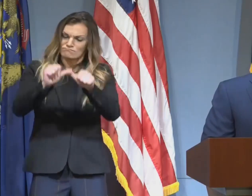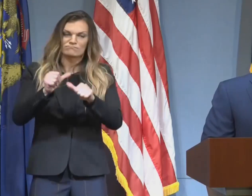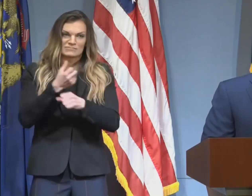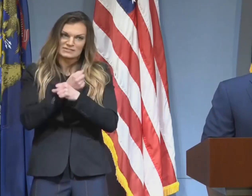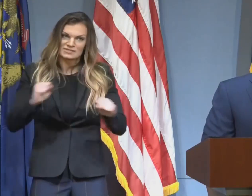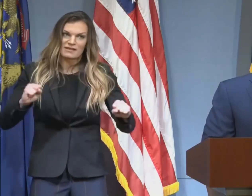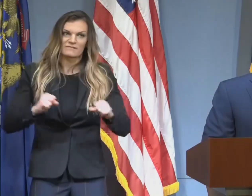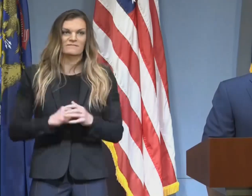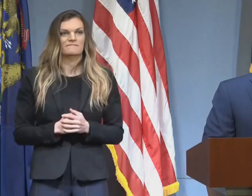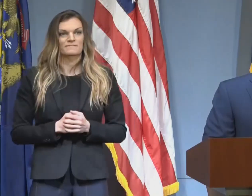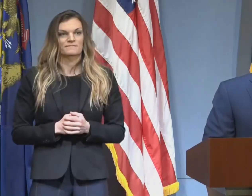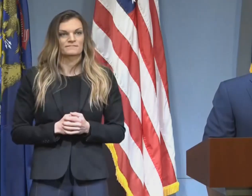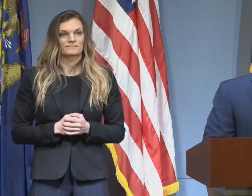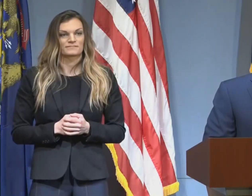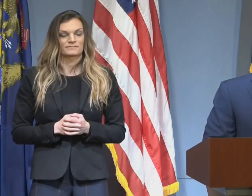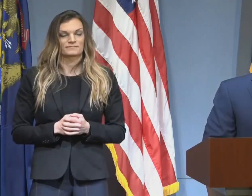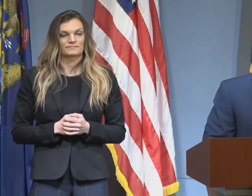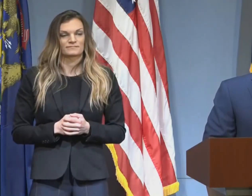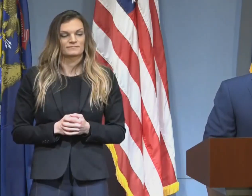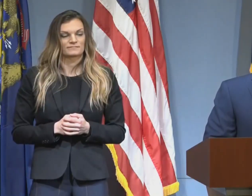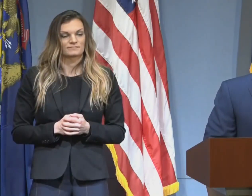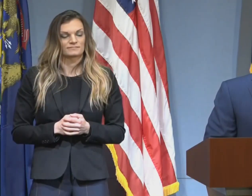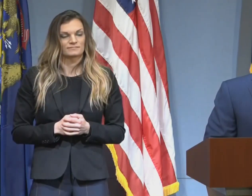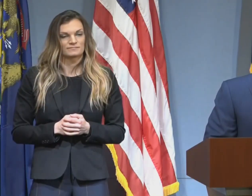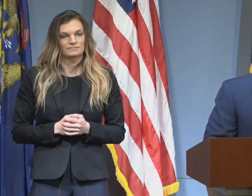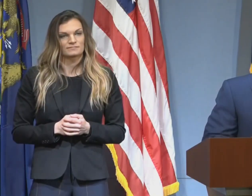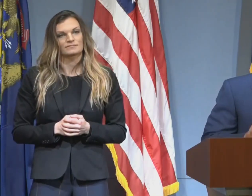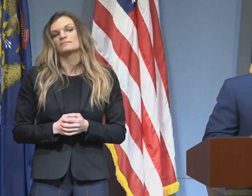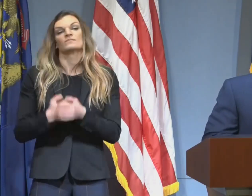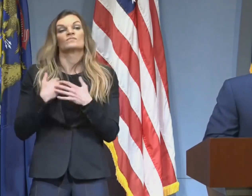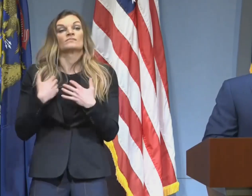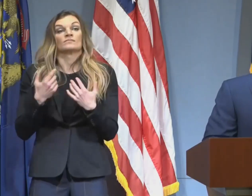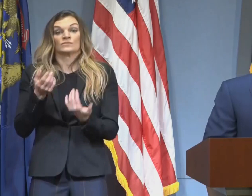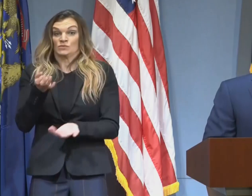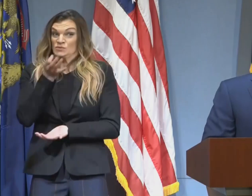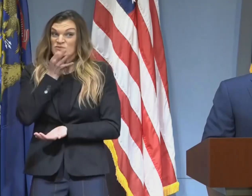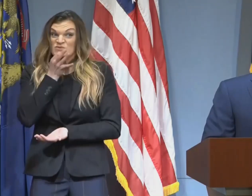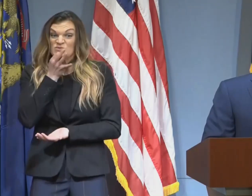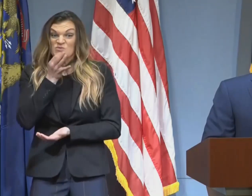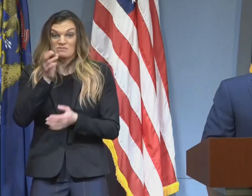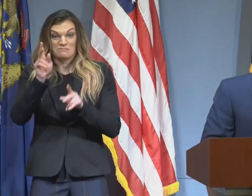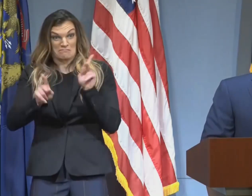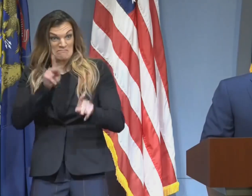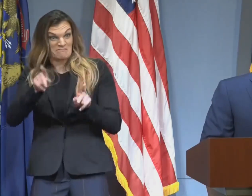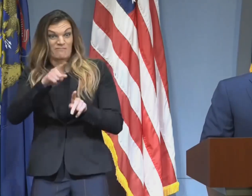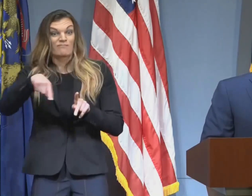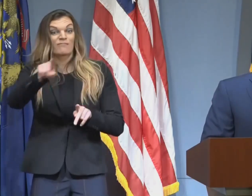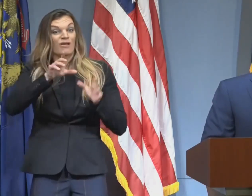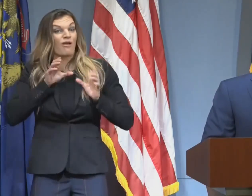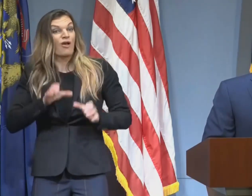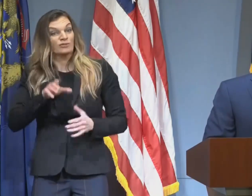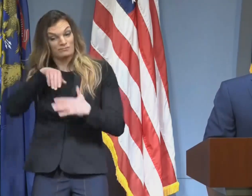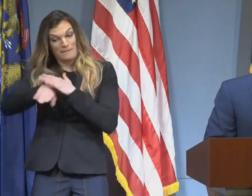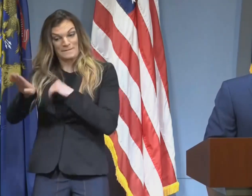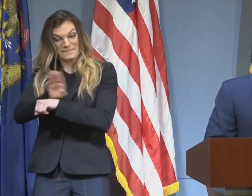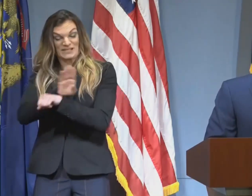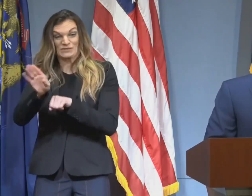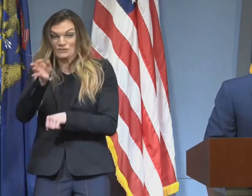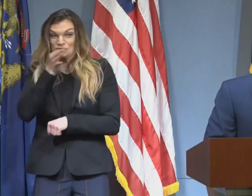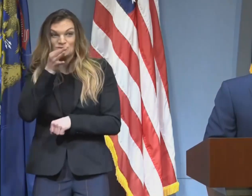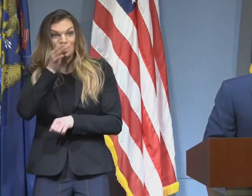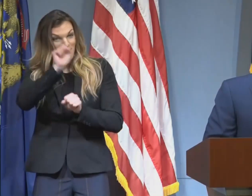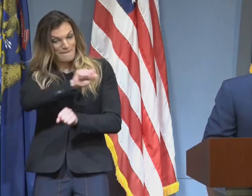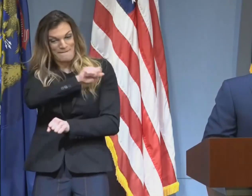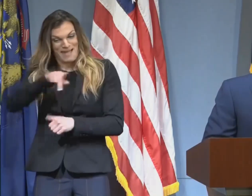offering the same level of services to customers who are invited to come back in person to our showrooms. We have the processes in